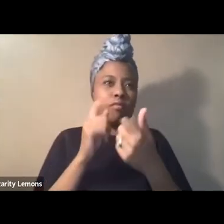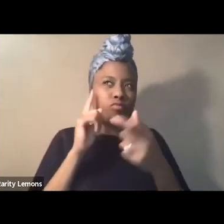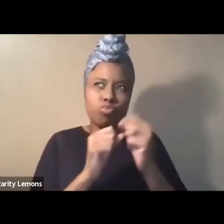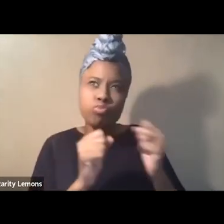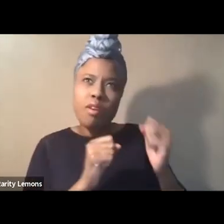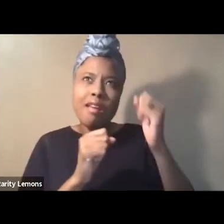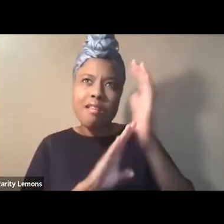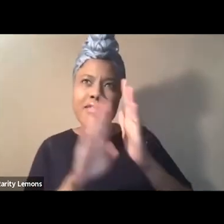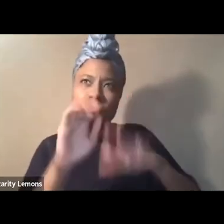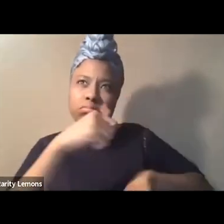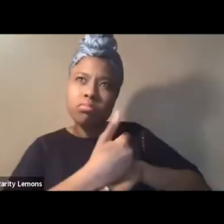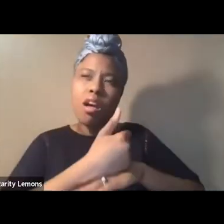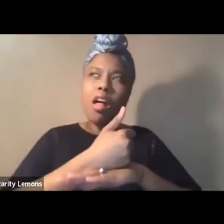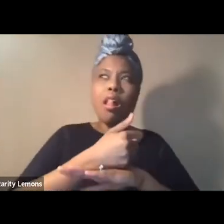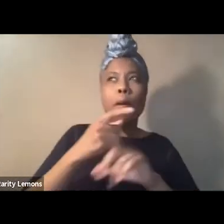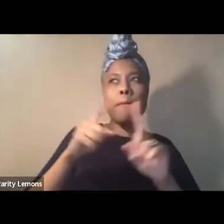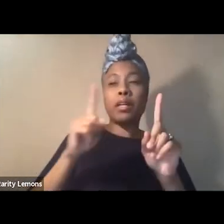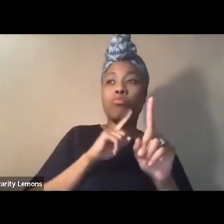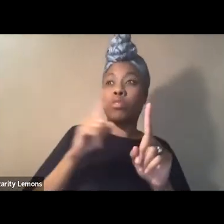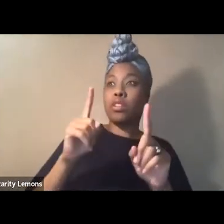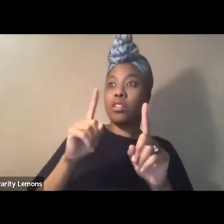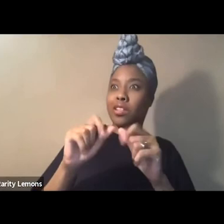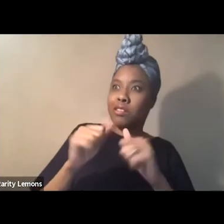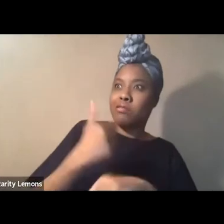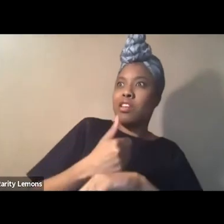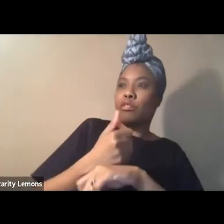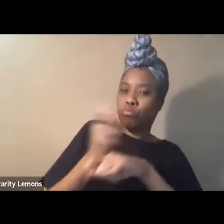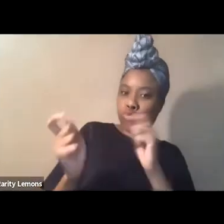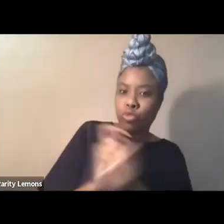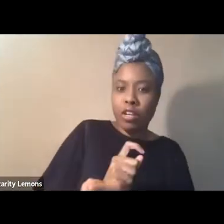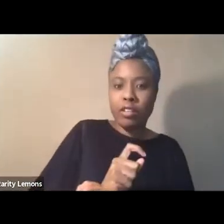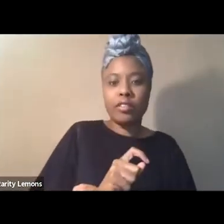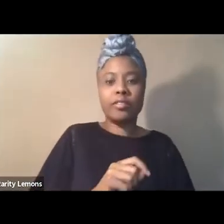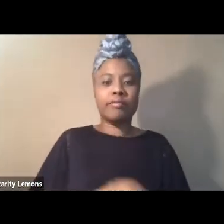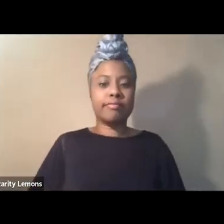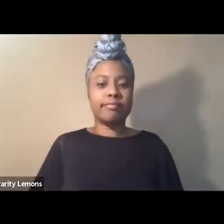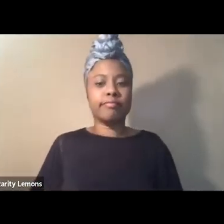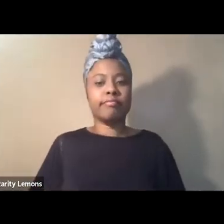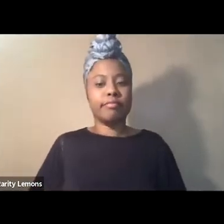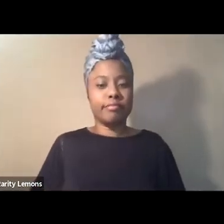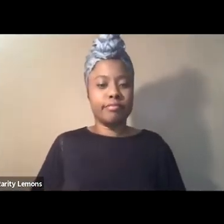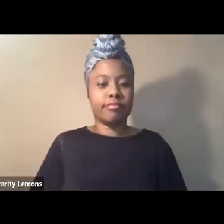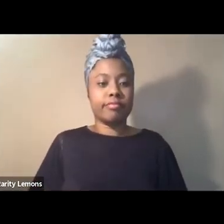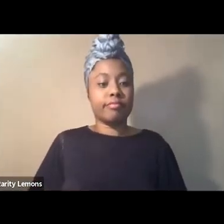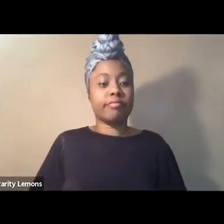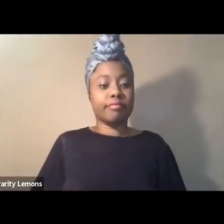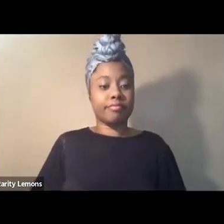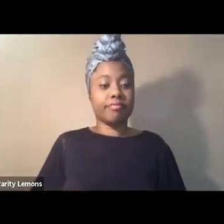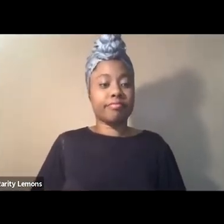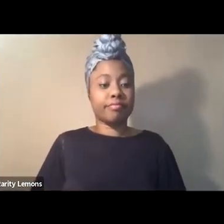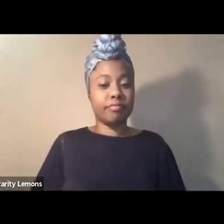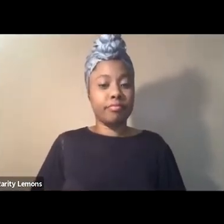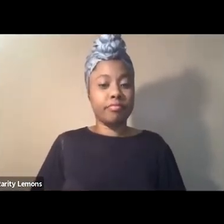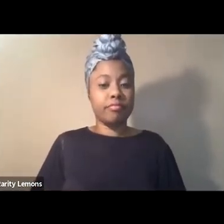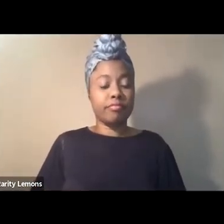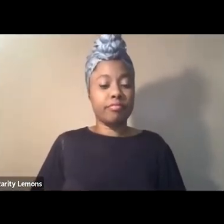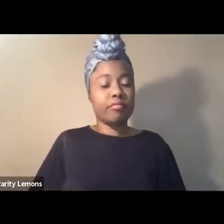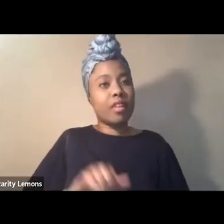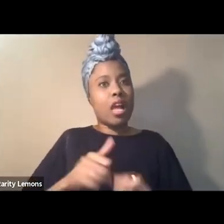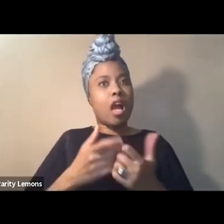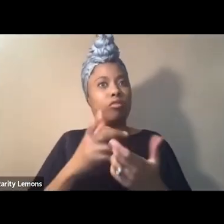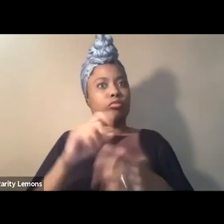never enable us to bring about genuine change i can offer some concrete ideas about how to how to do this abolition of work